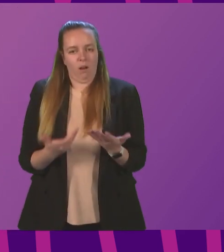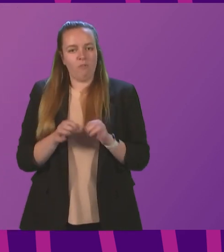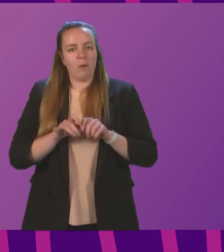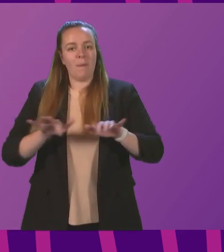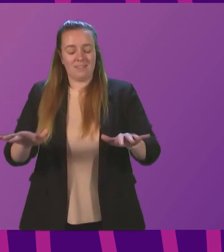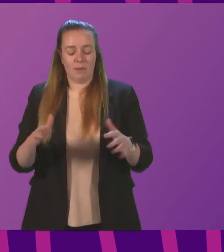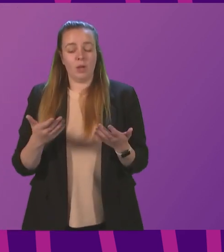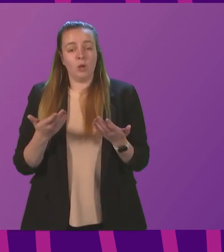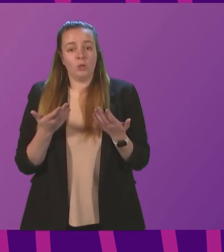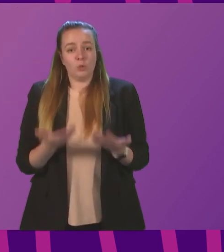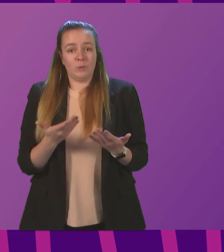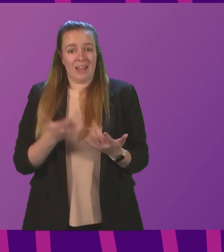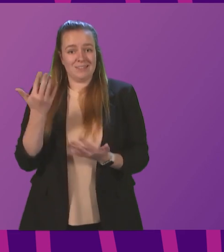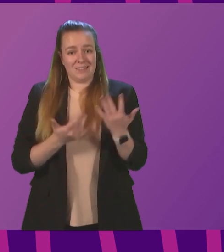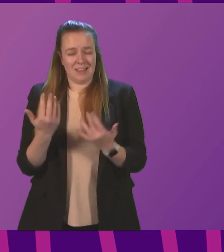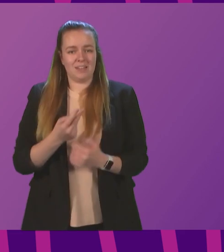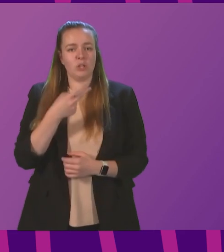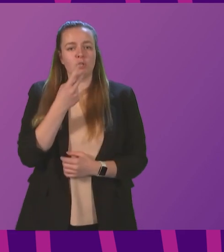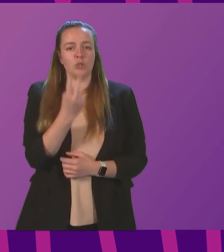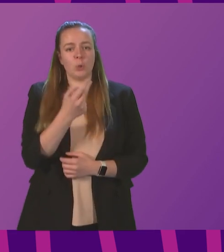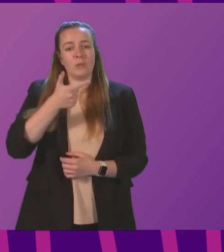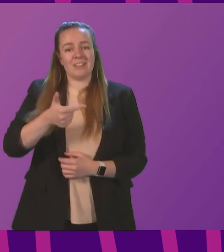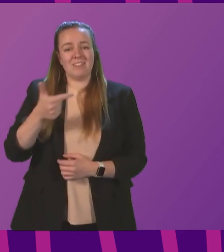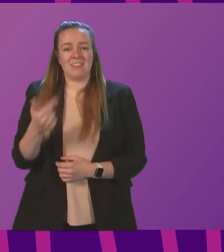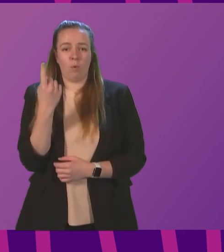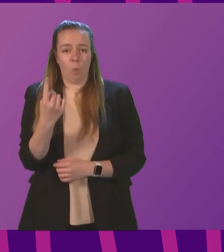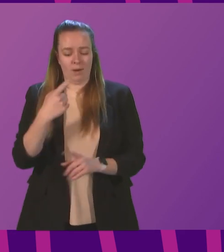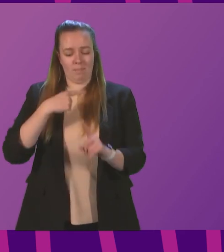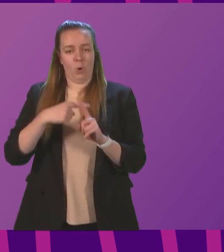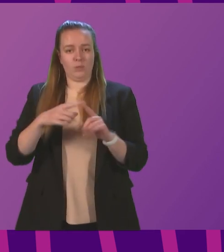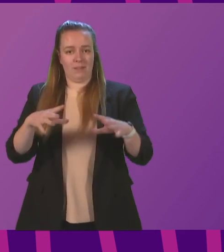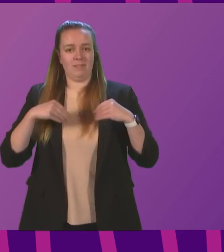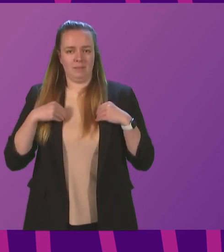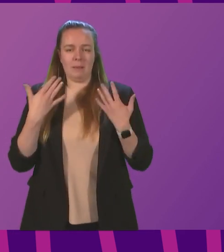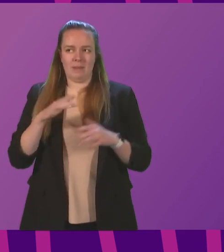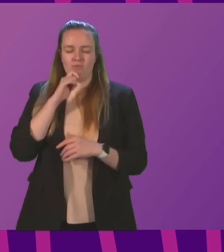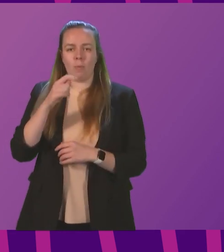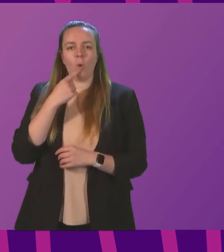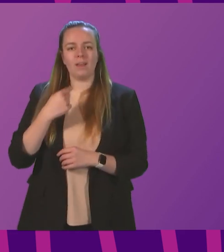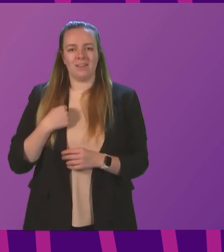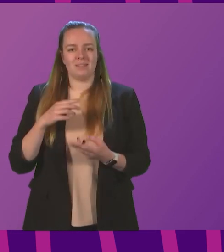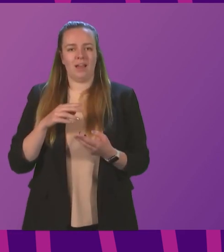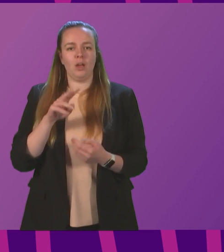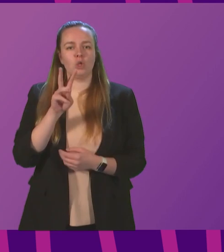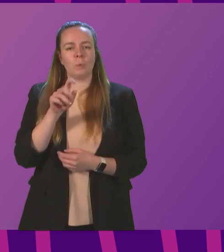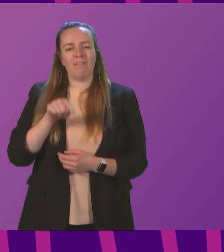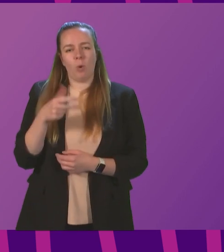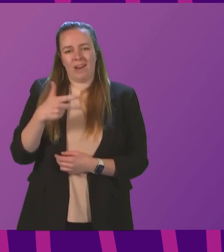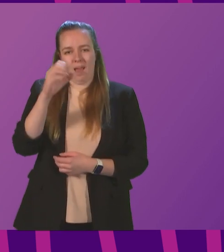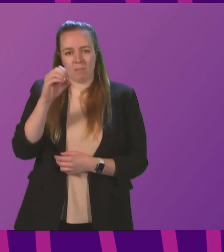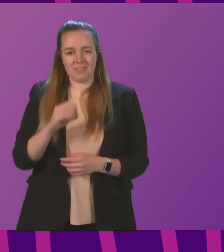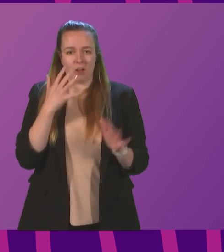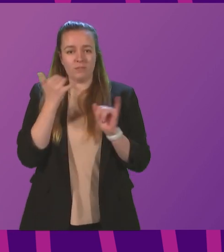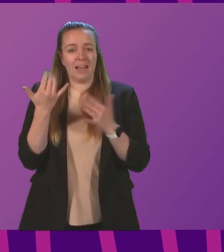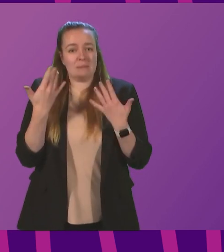today's statistics, 2,771 positive cases were reported yesterday, 12.8% of all the tests that were